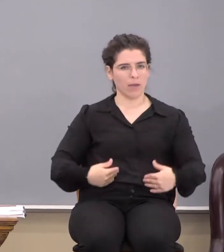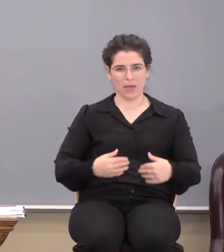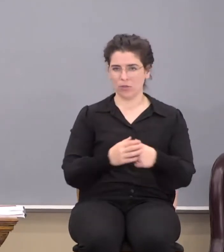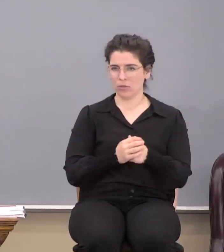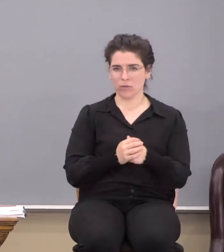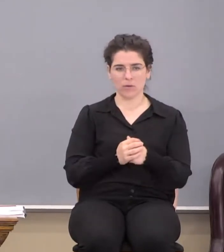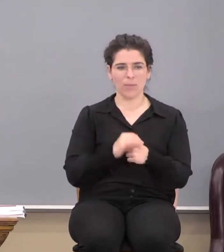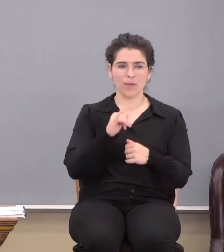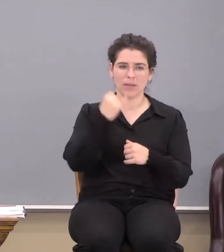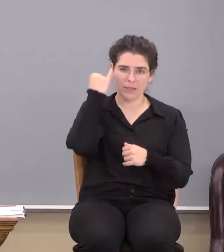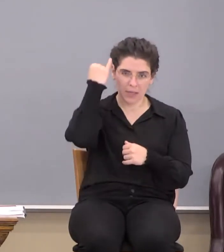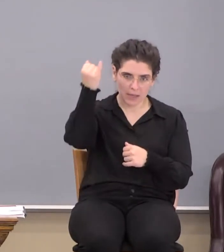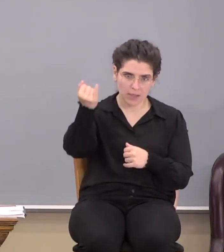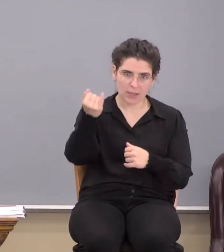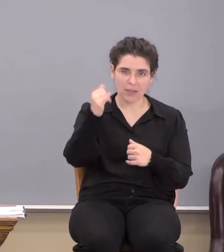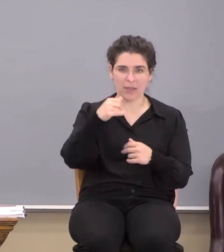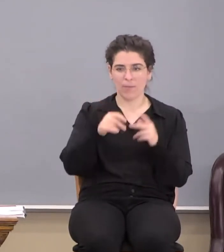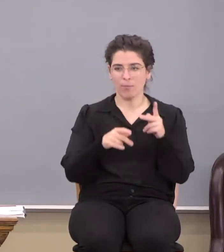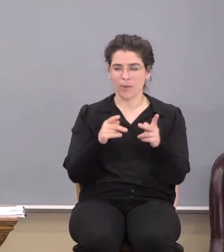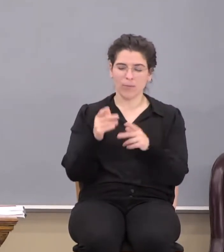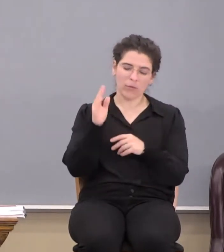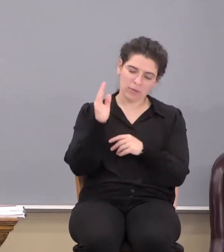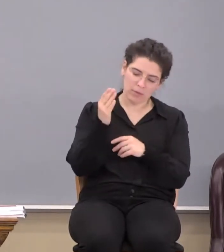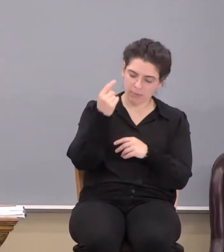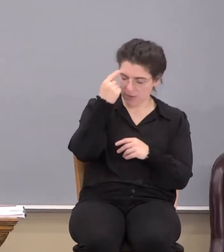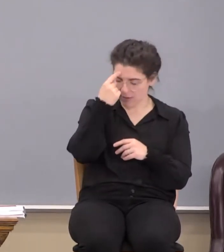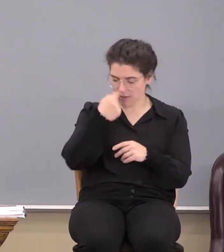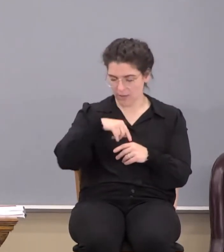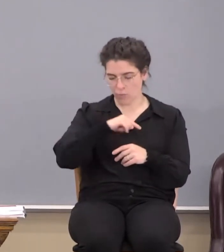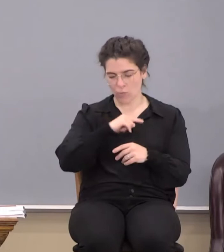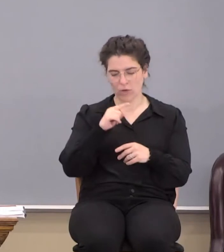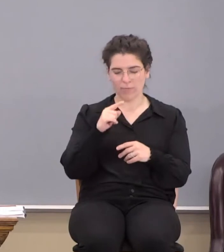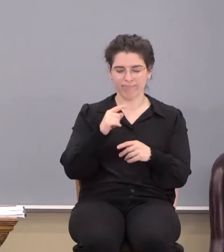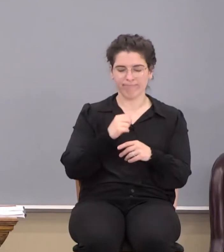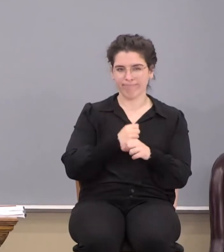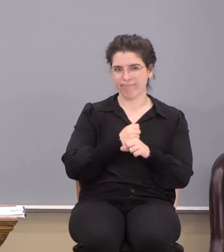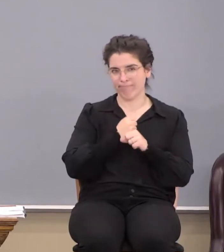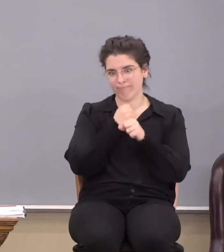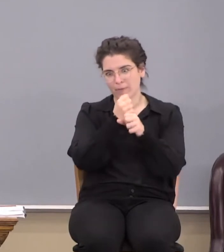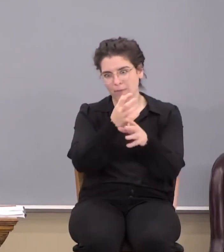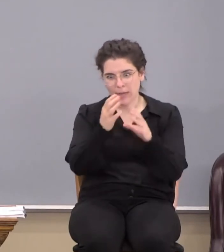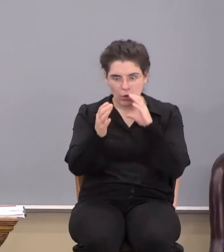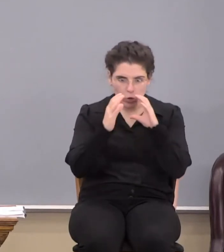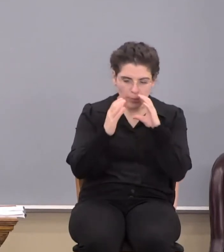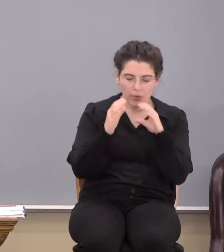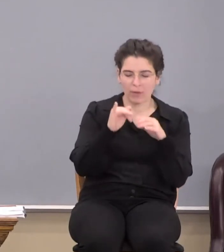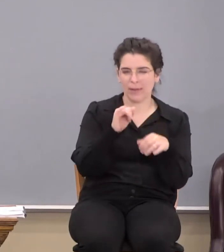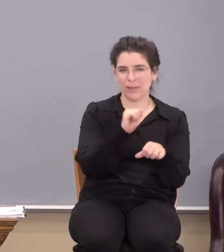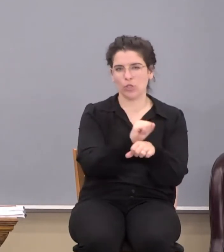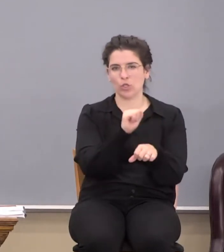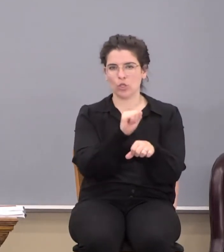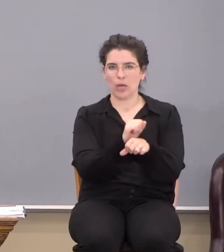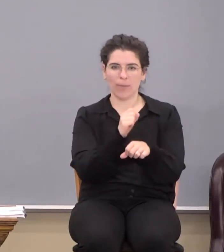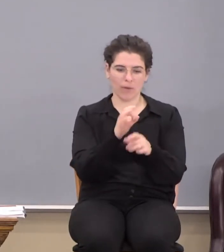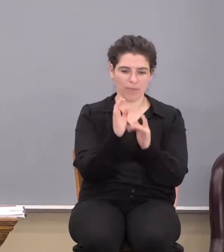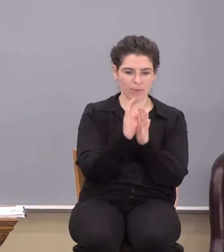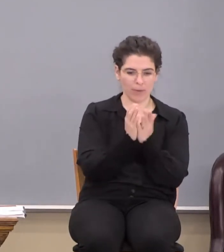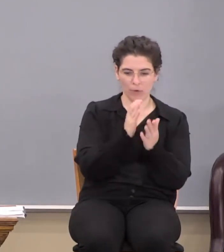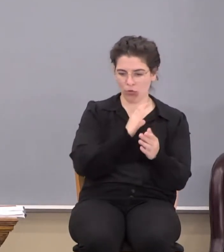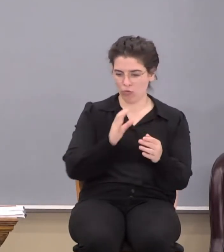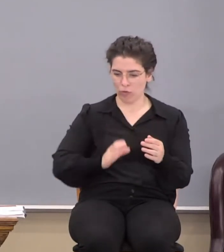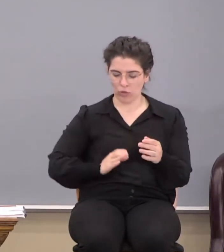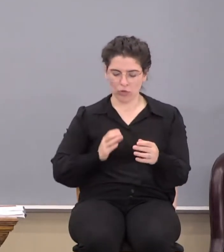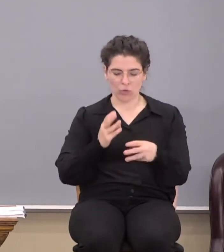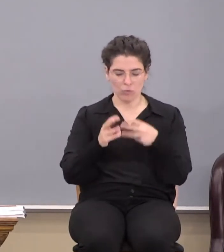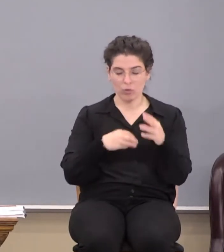But that is the idea that people seem to think that we're conveying that the job of, you know, biblical Christianity is